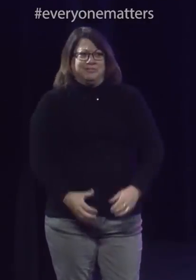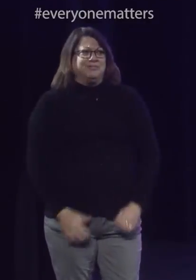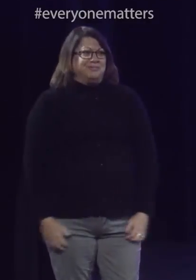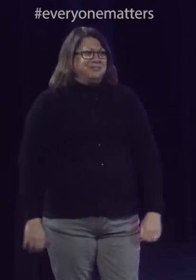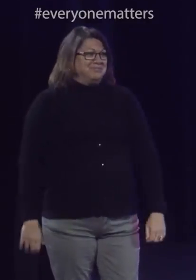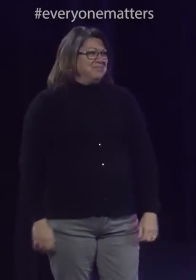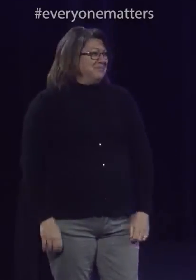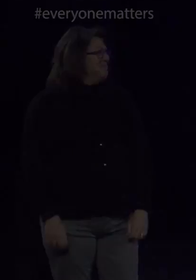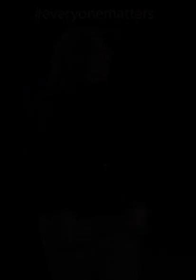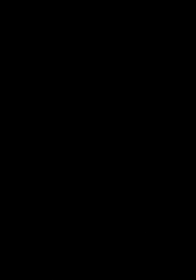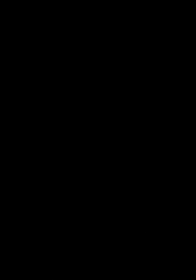You are one person. You